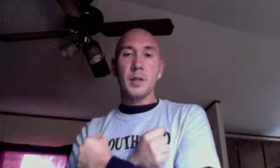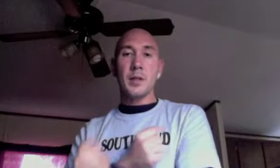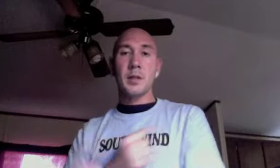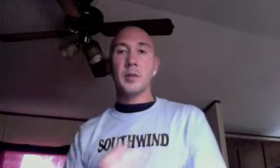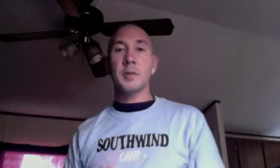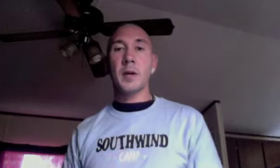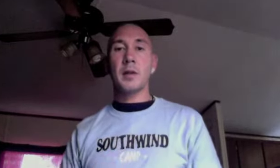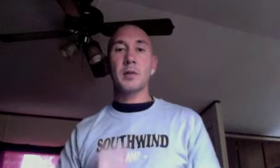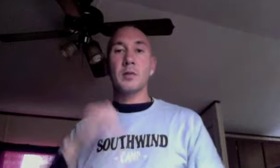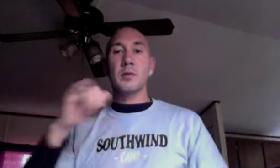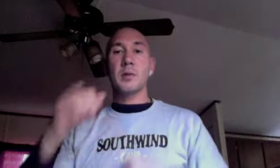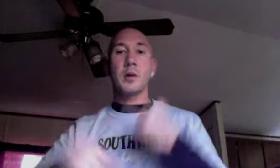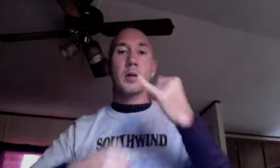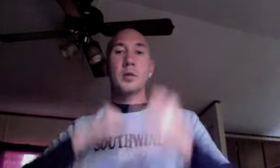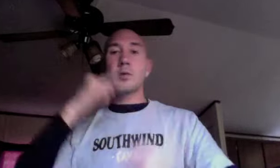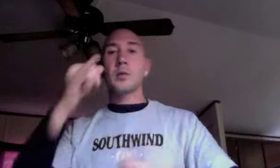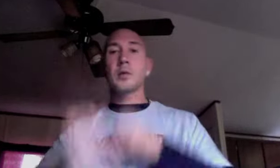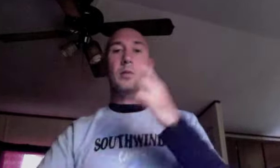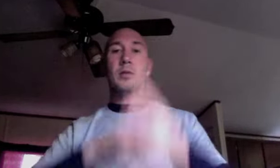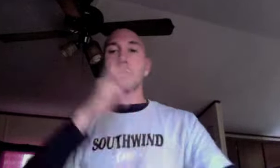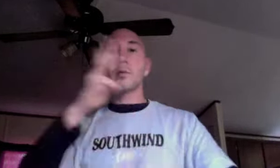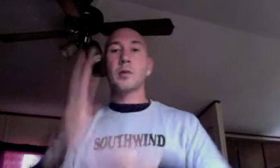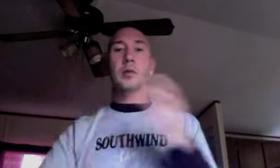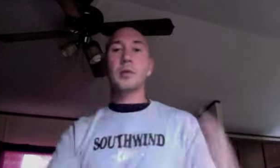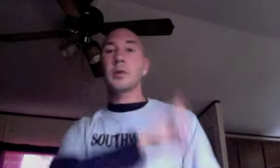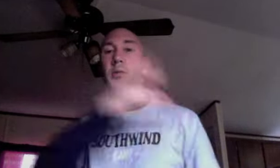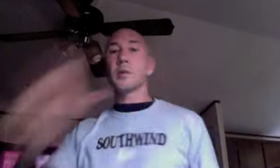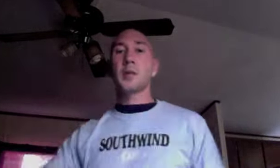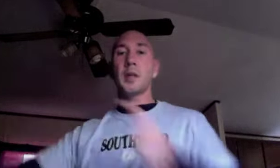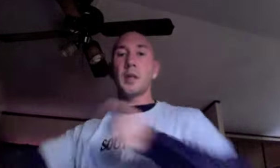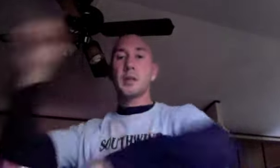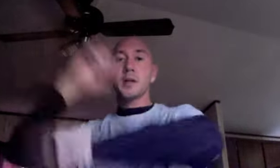And then it goes back to joy to the world, the Lord has come.